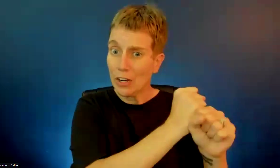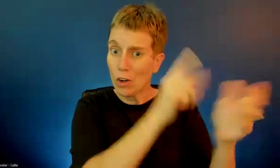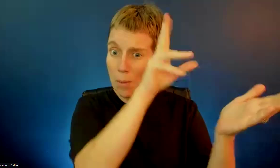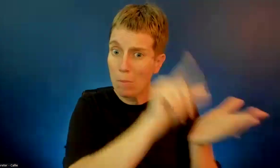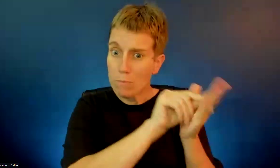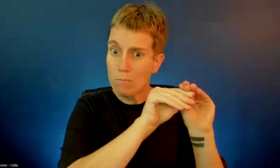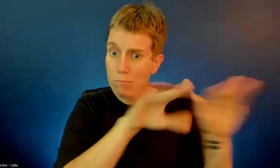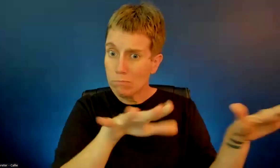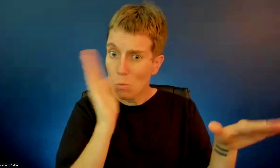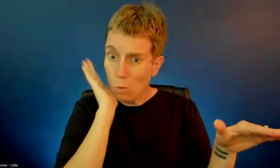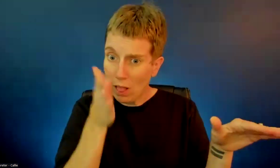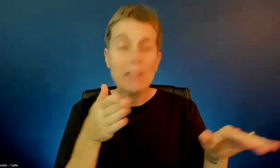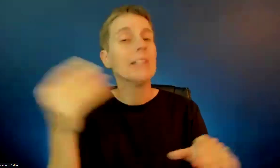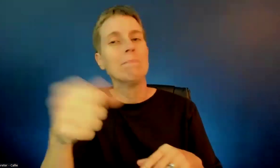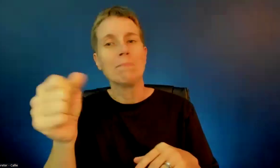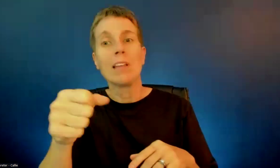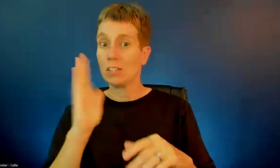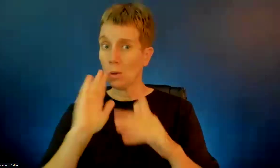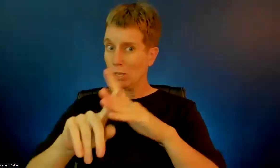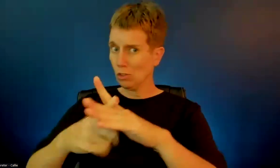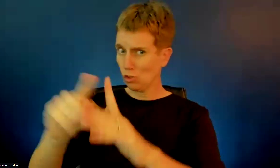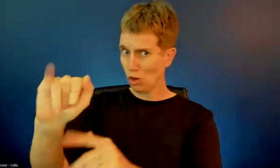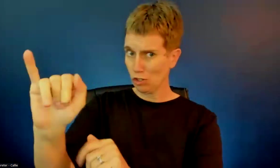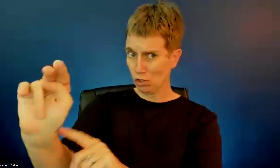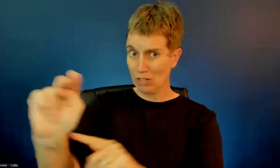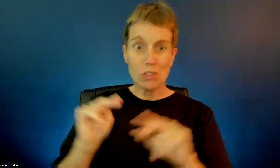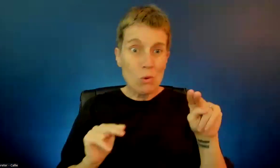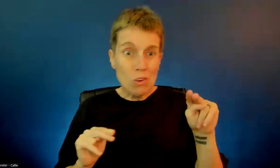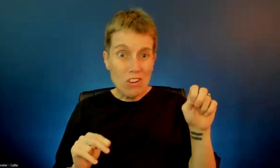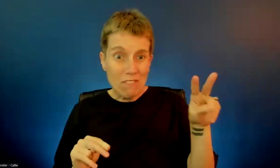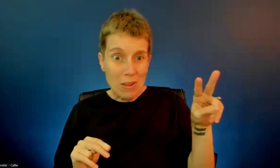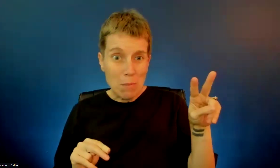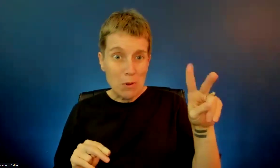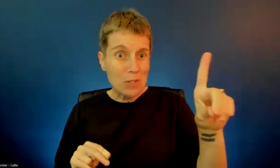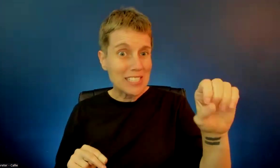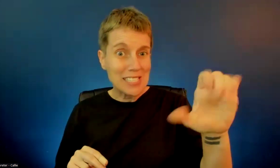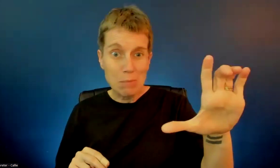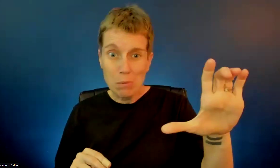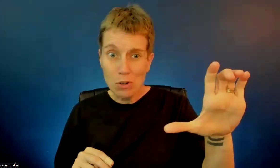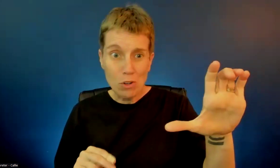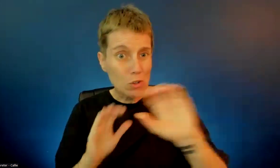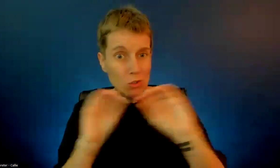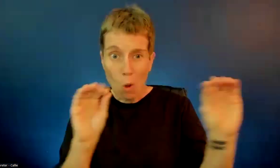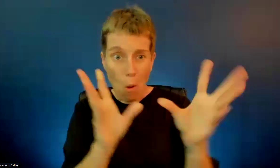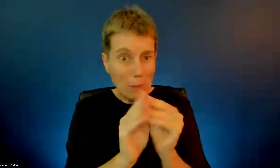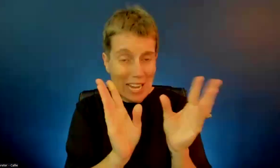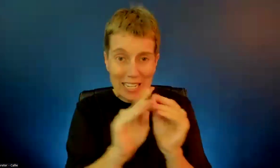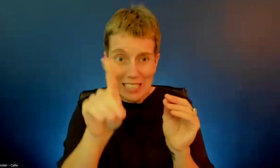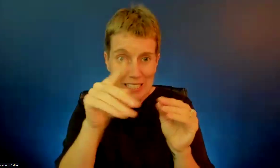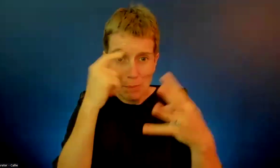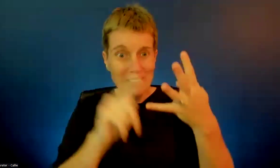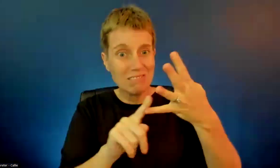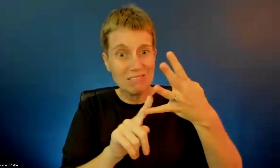start then in January, so we will not meet in November or December? Or will we start in November?